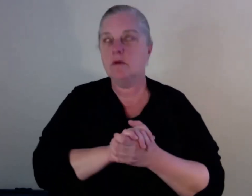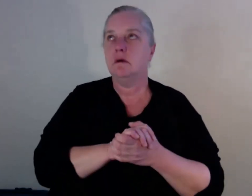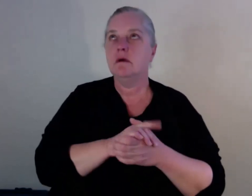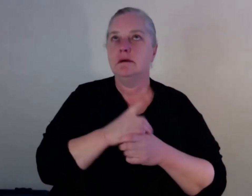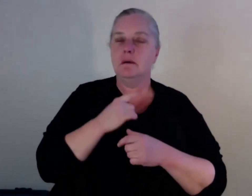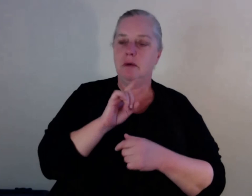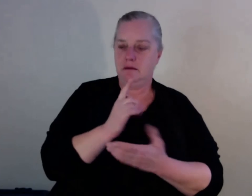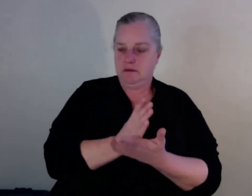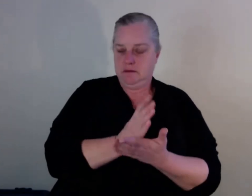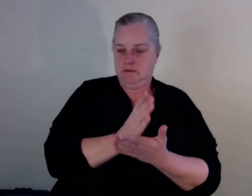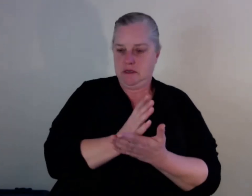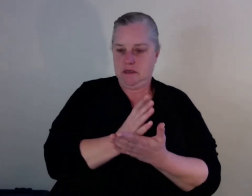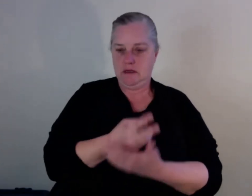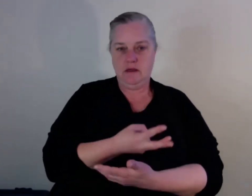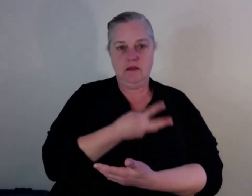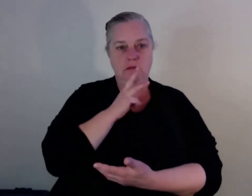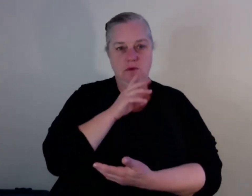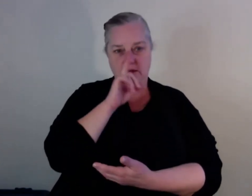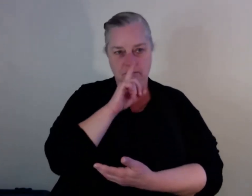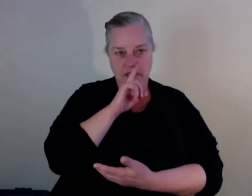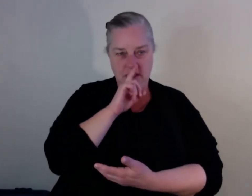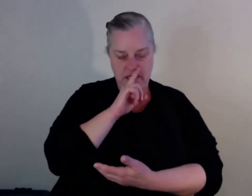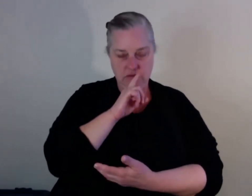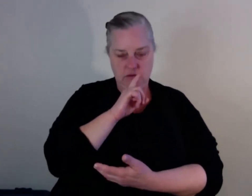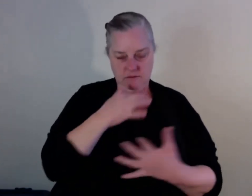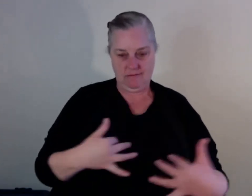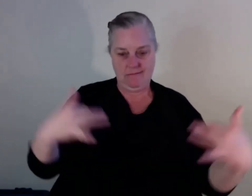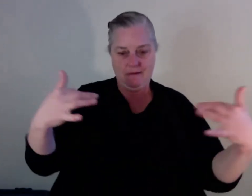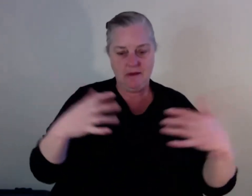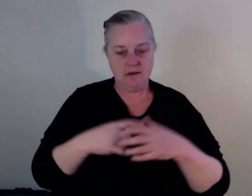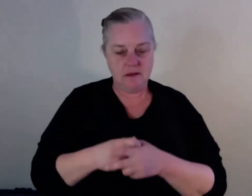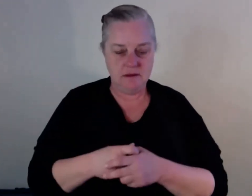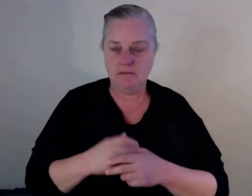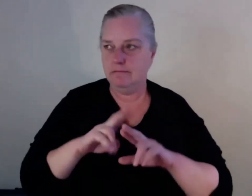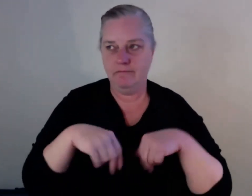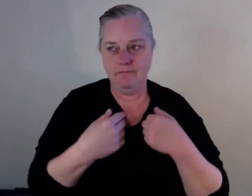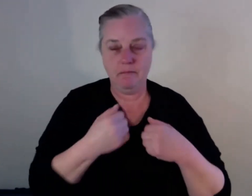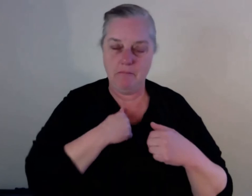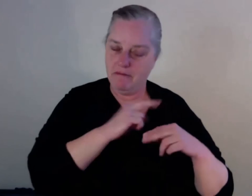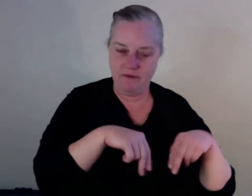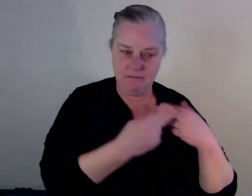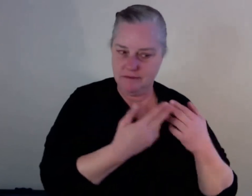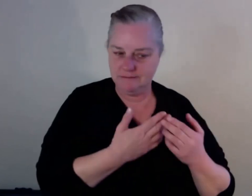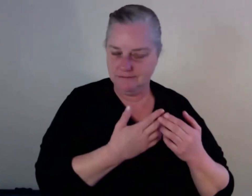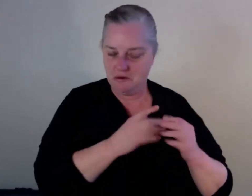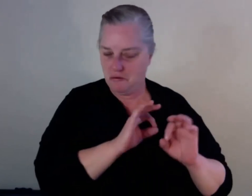that on a national TV. But I did it and a lot of people came out on my Facebook